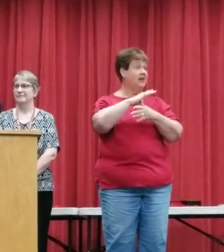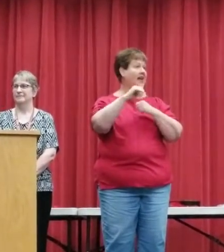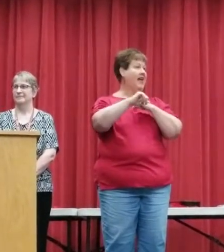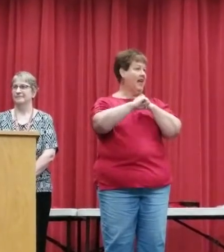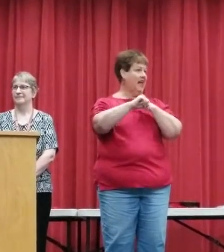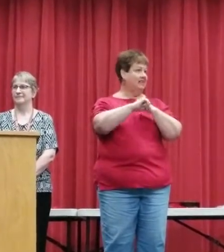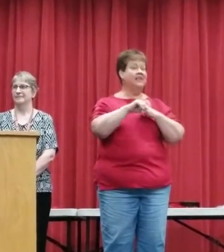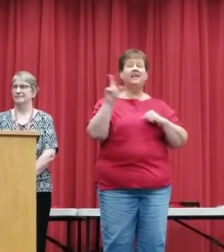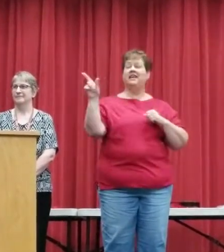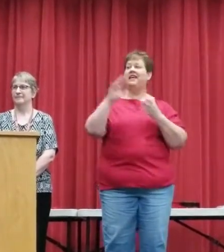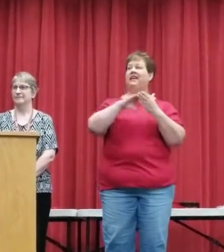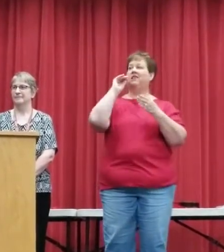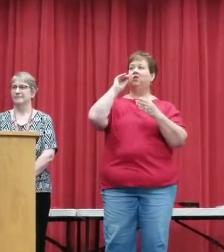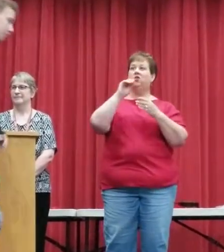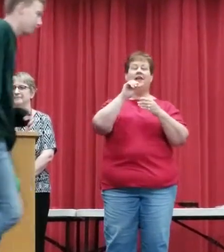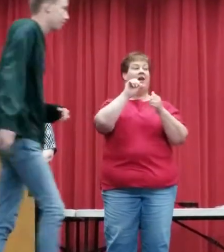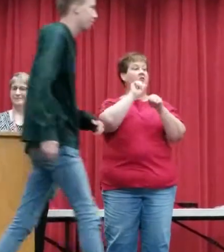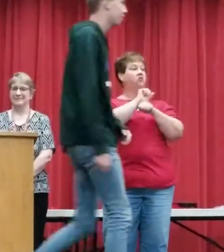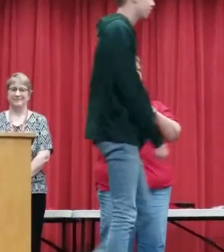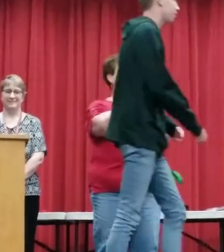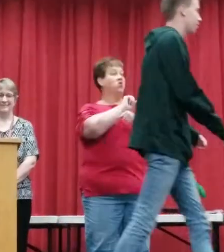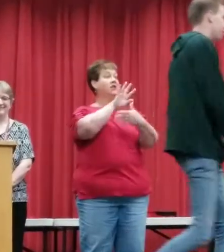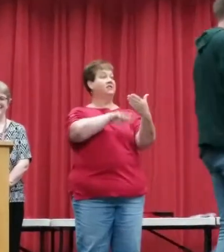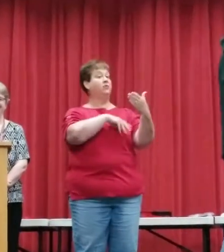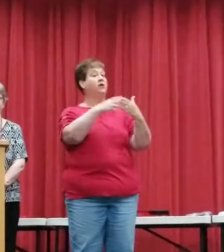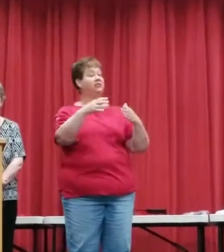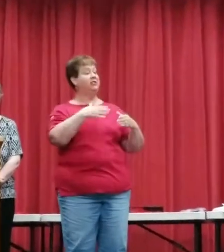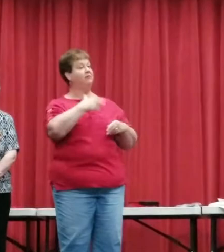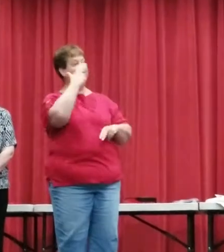He learned how to work a spreadsheet, which was cool.